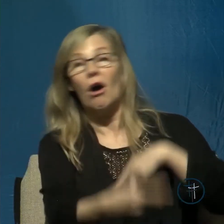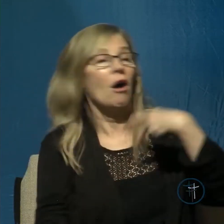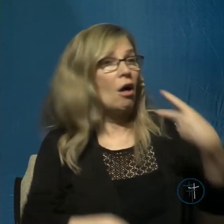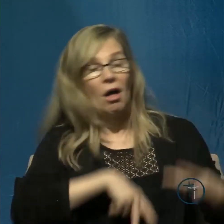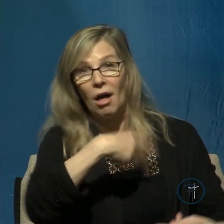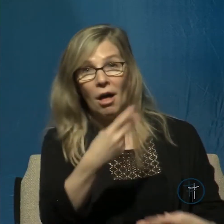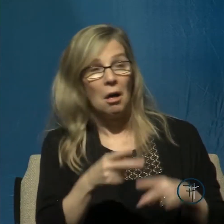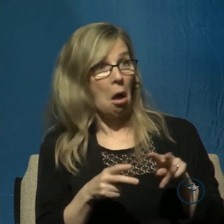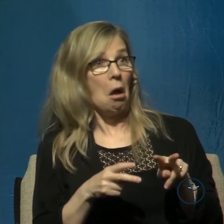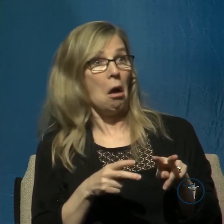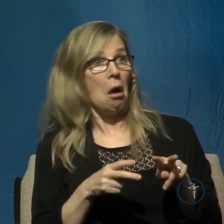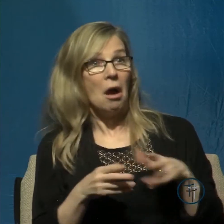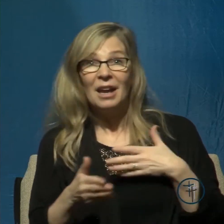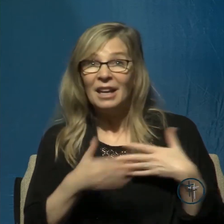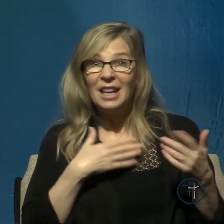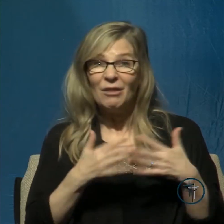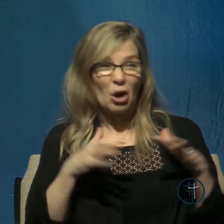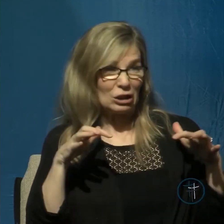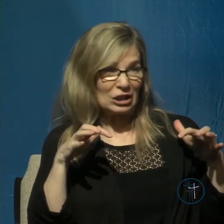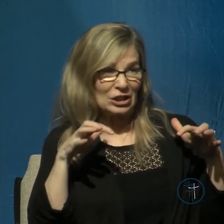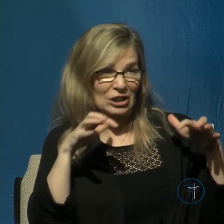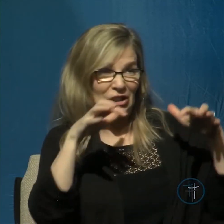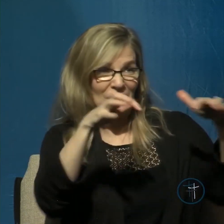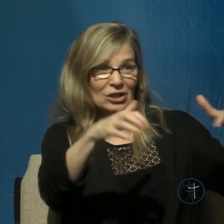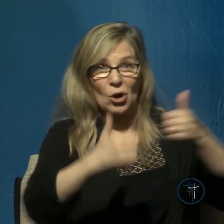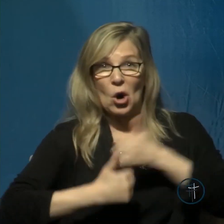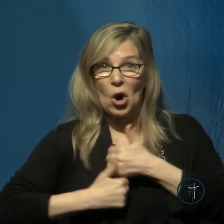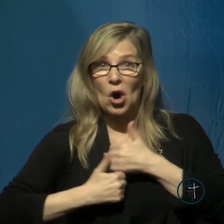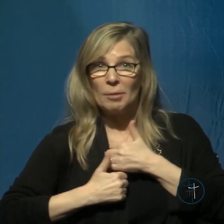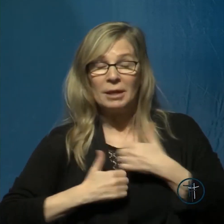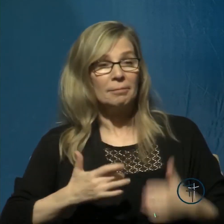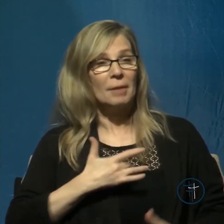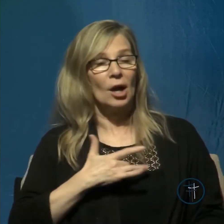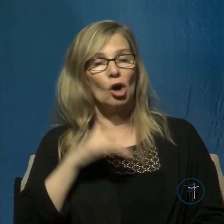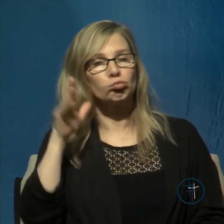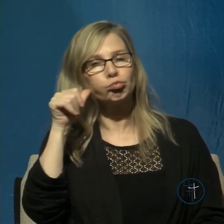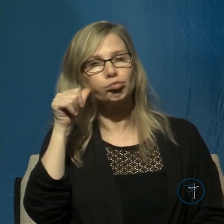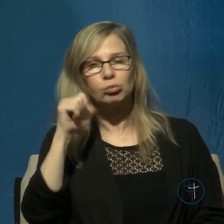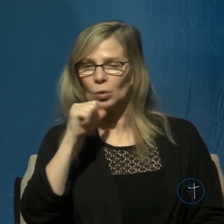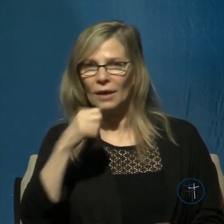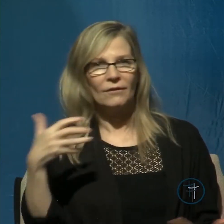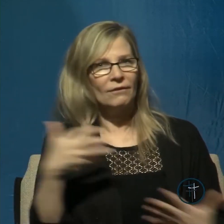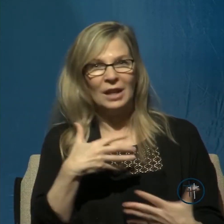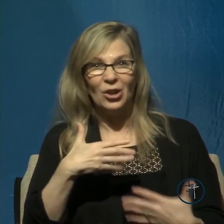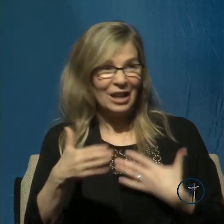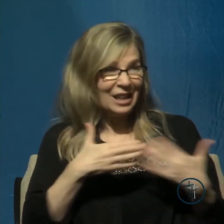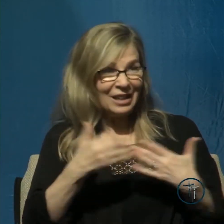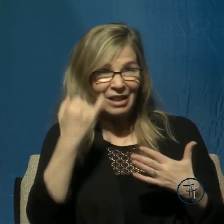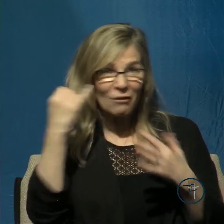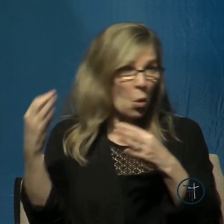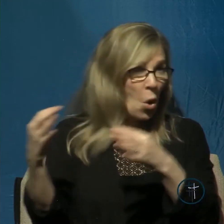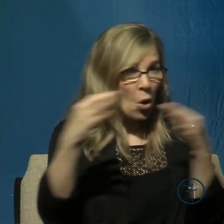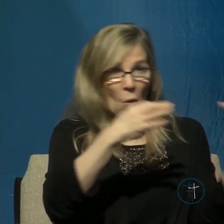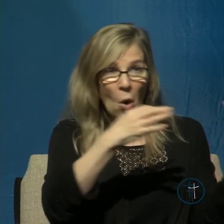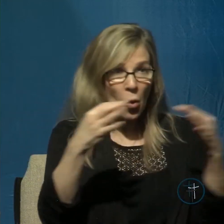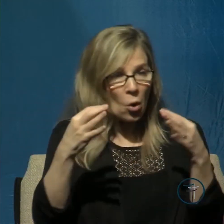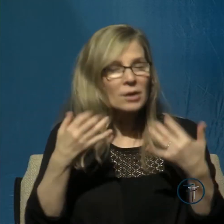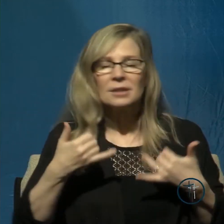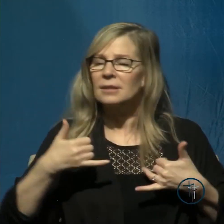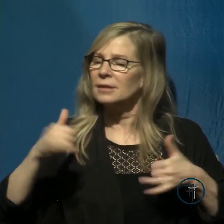host encamp against me my heart will not fear though war arise against me in spite of this I shall be confident now first of all what